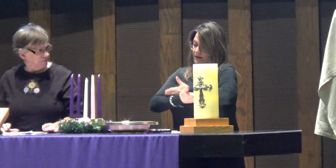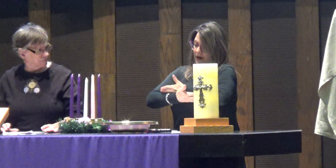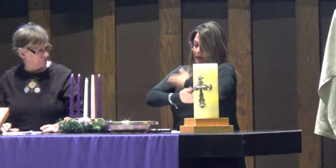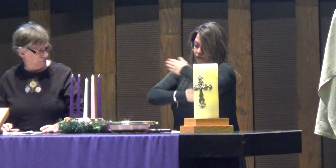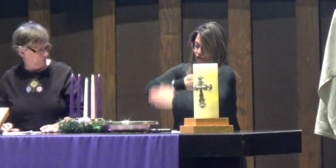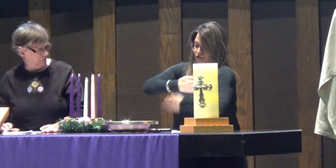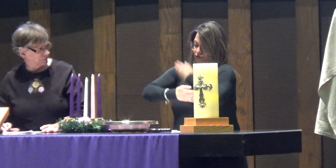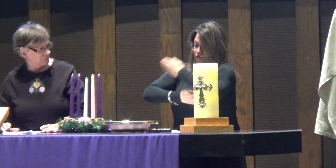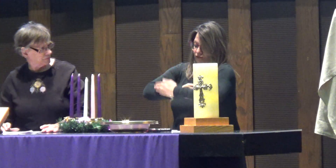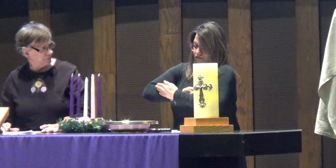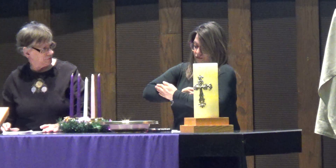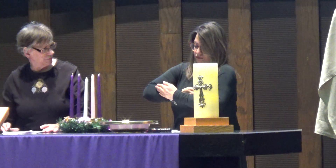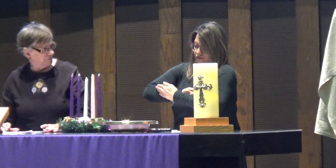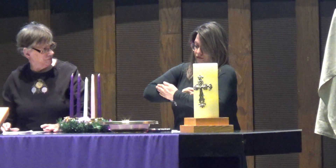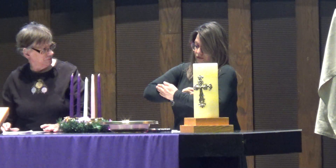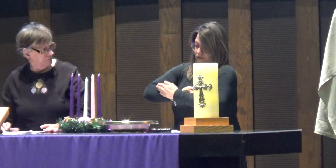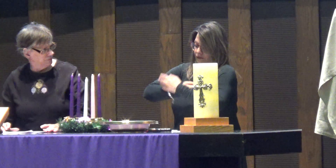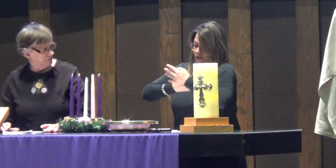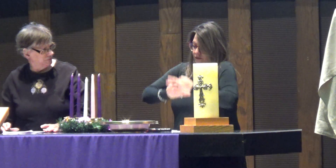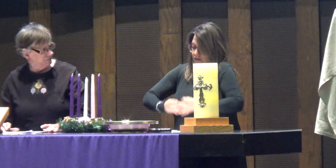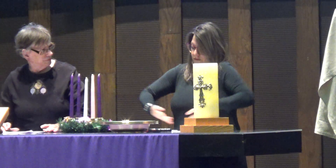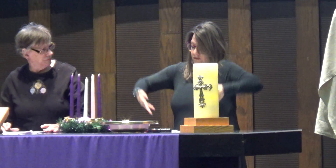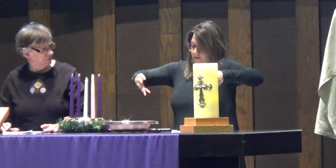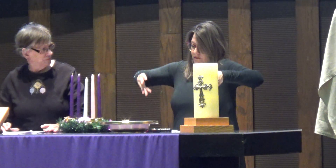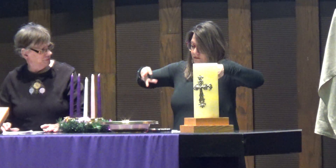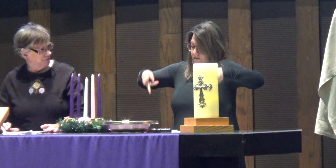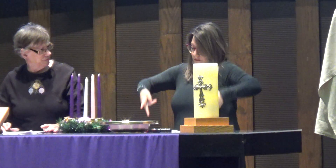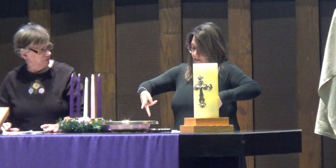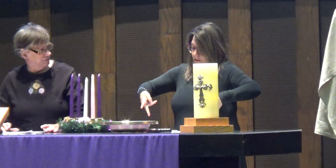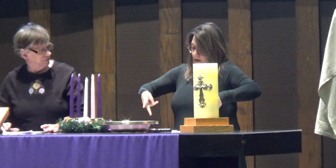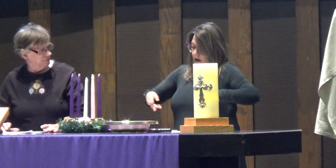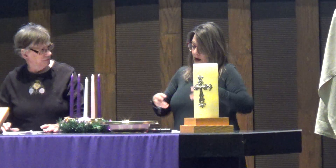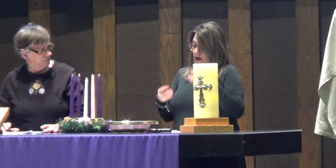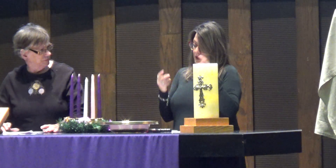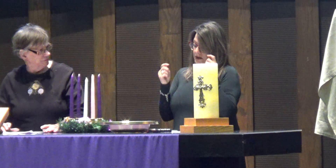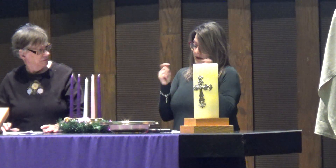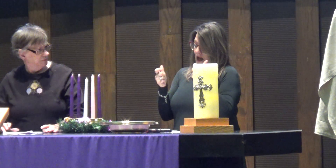You will find a baby wrapped in claws, and lying in a manger.